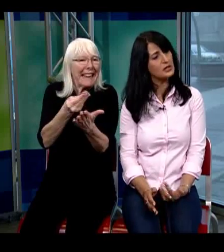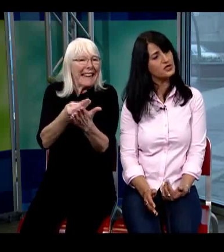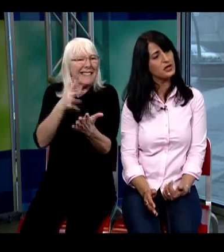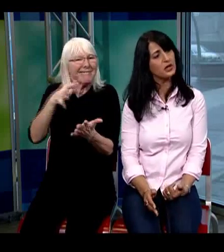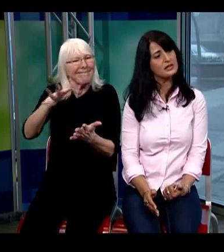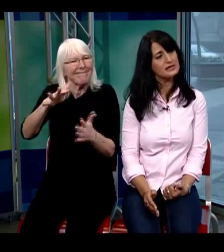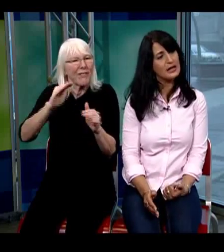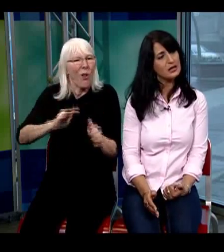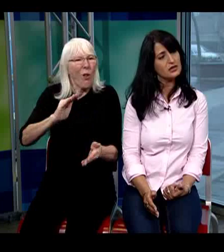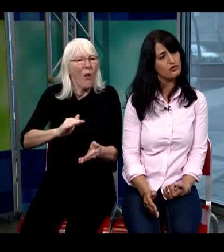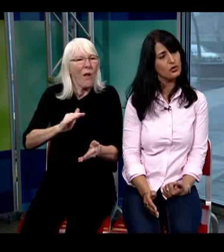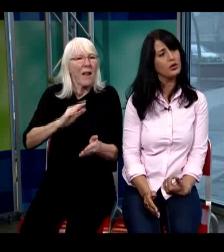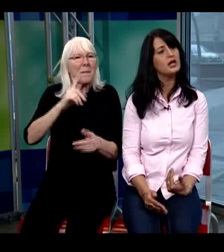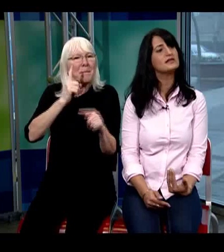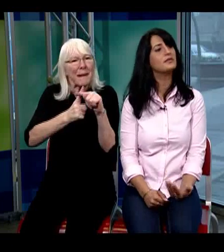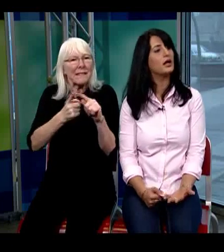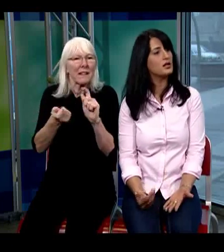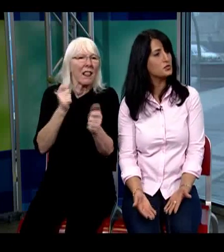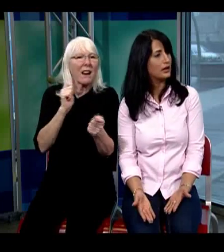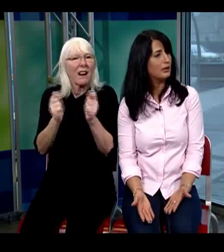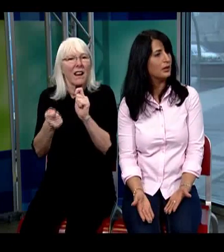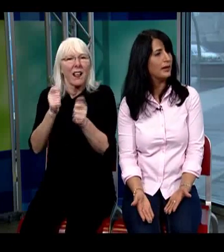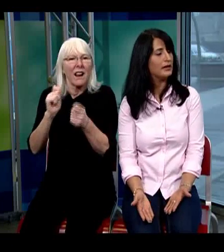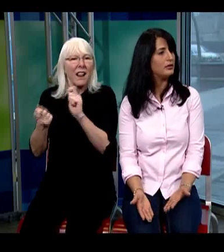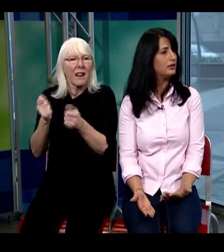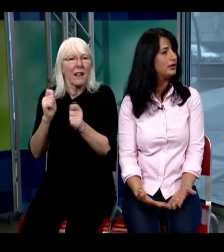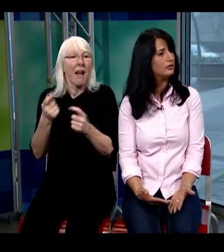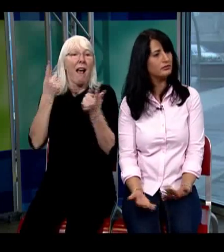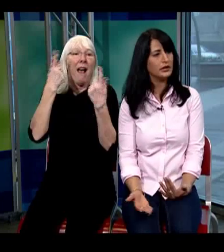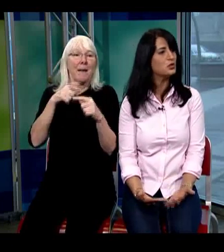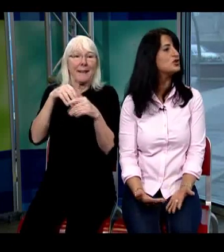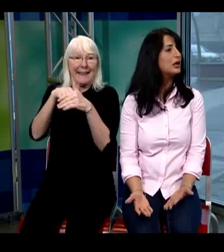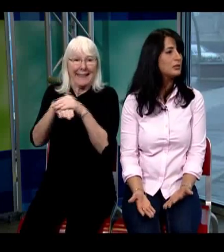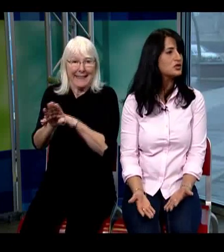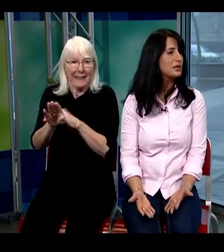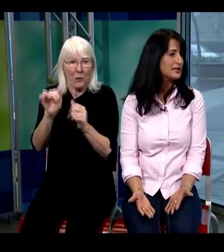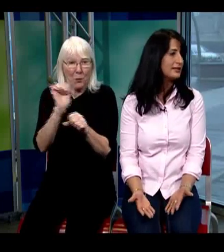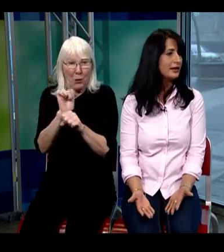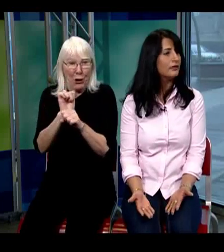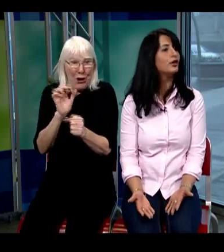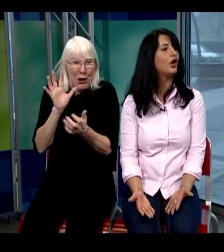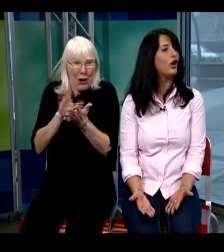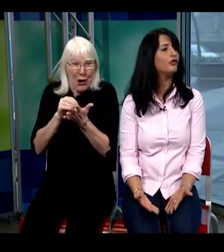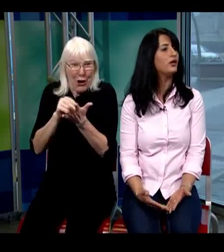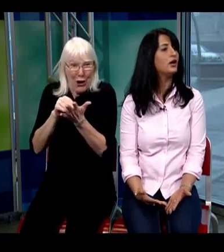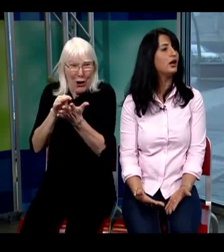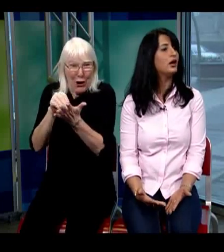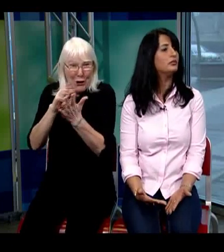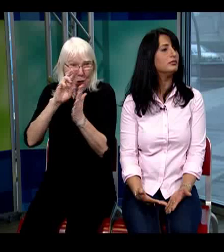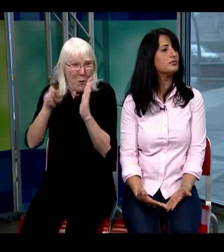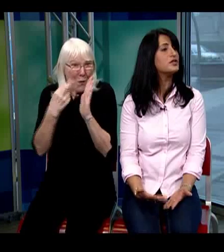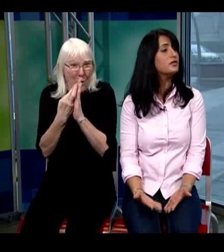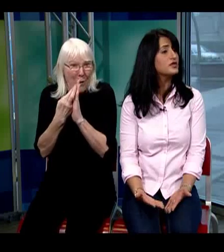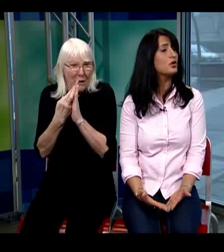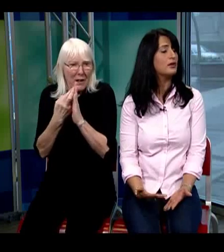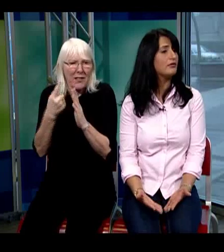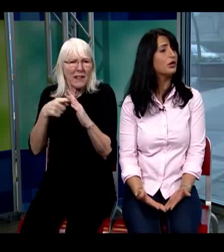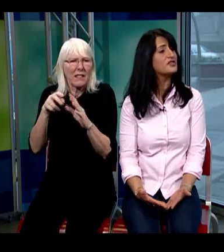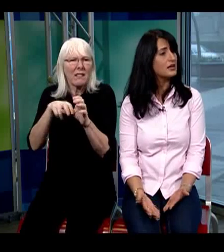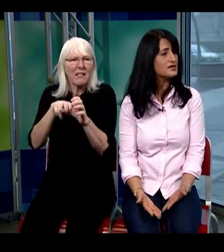he was trying to understand his role something else would come up and he was not able to maintain that level of um service or level of skills